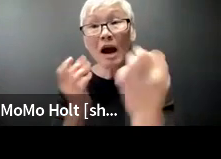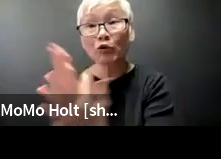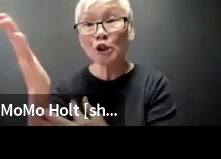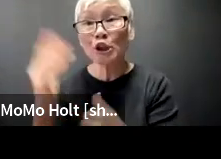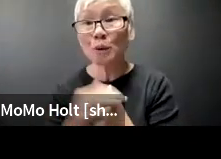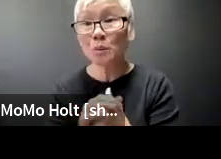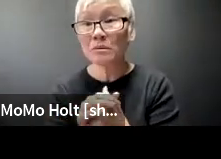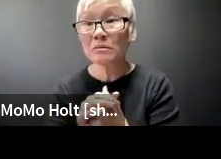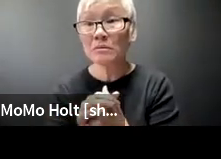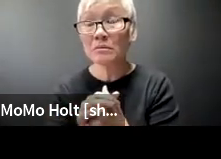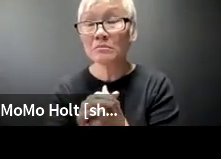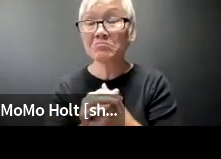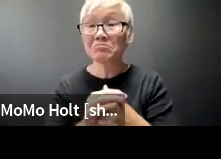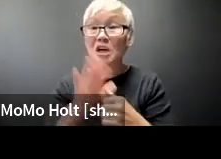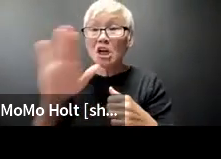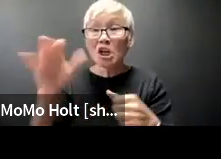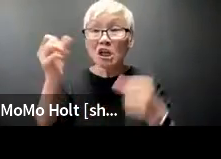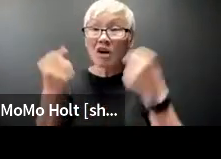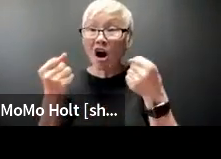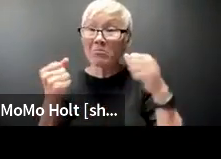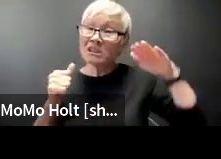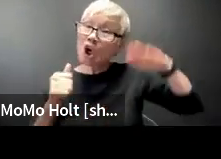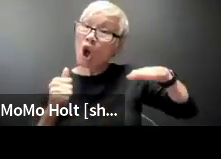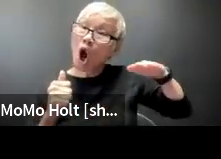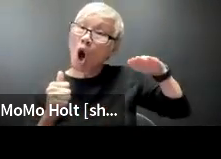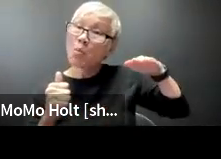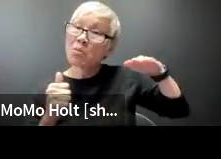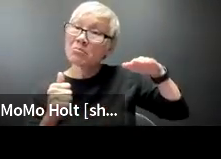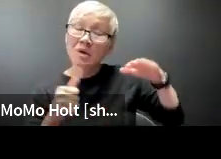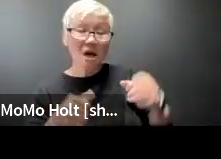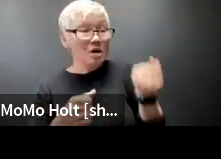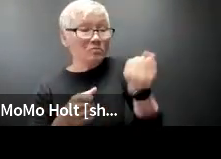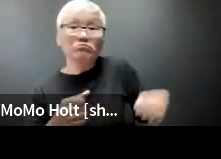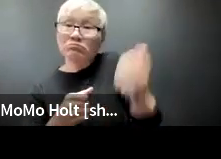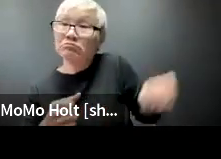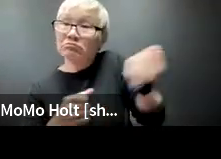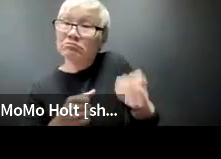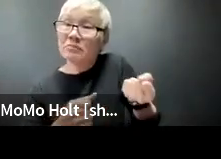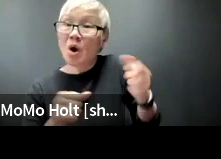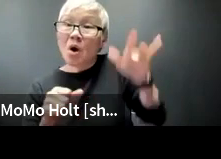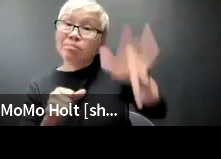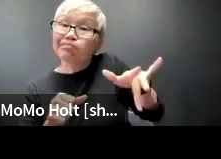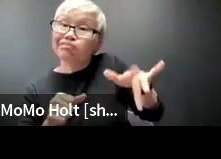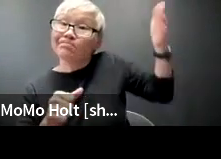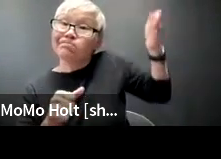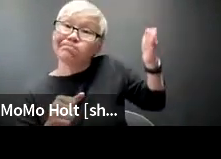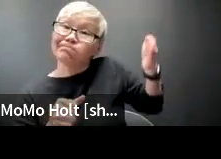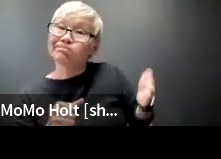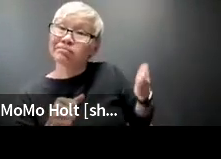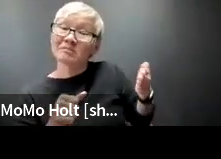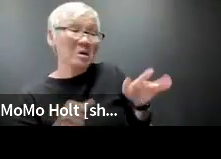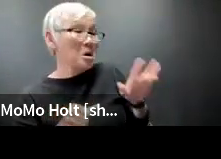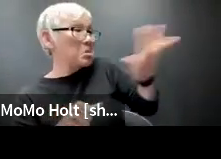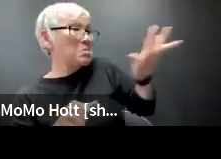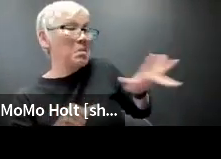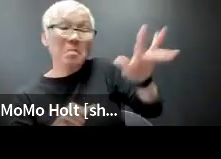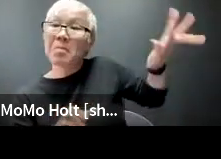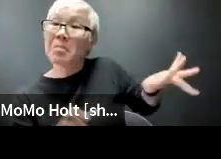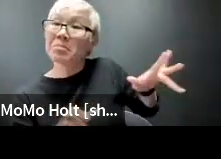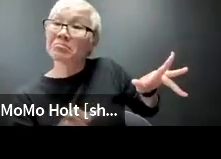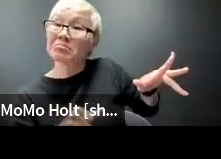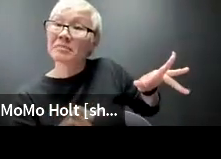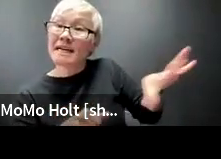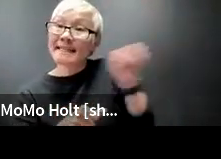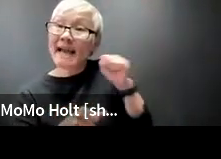regular drivers can drive through your your car might be a little bit low that's okay you can roll